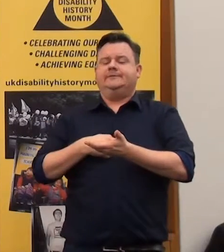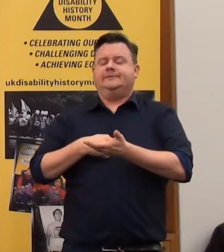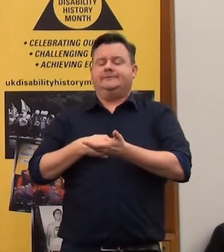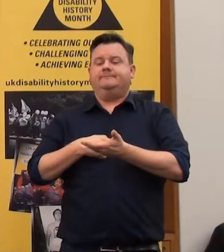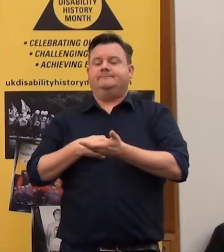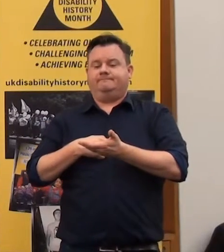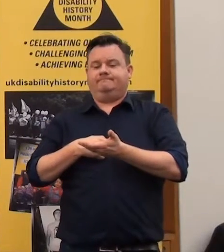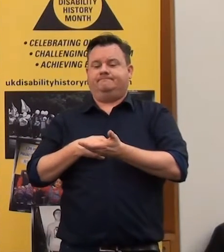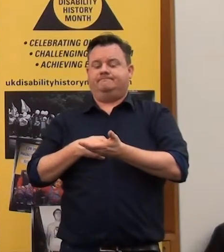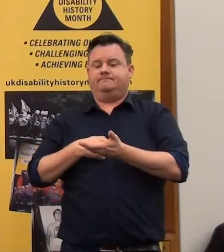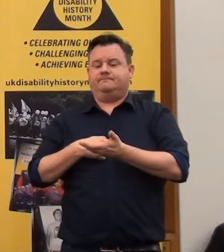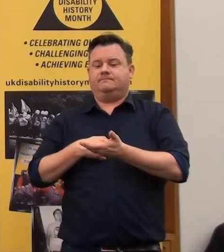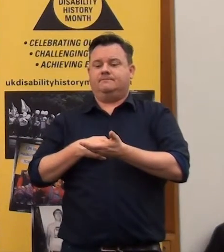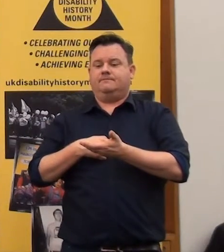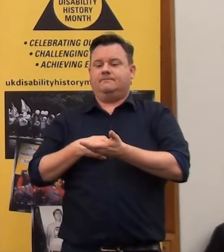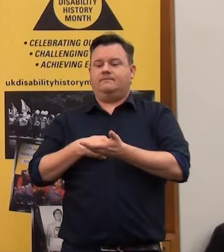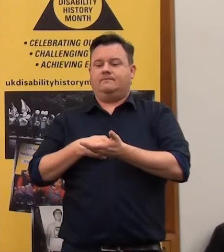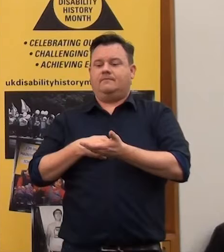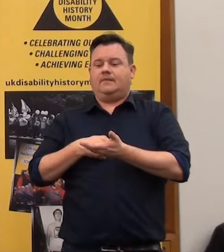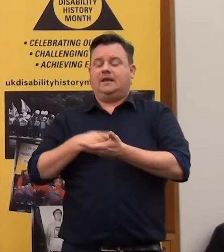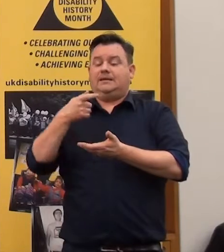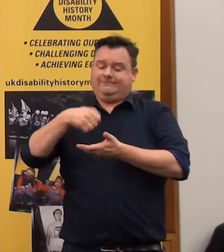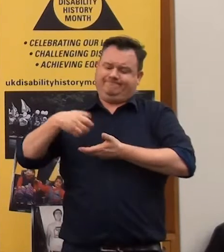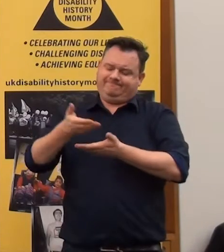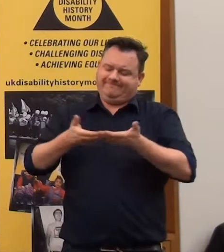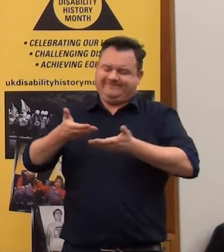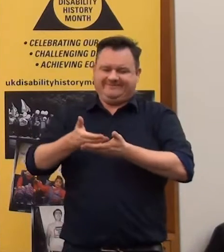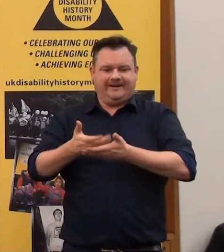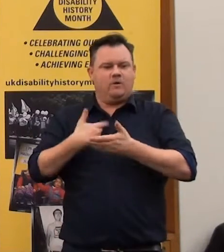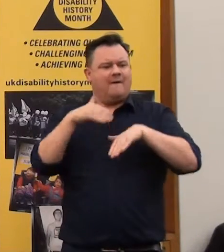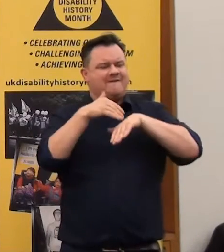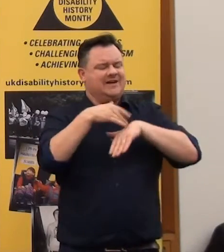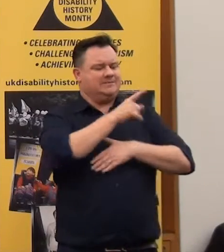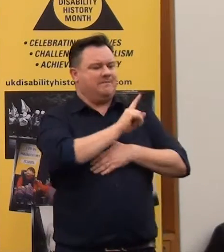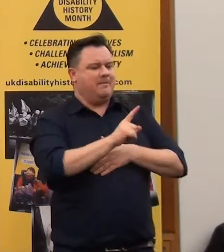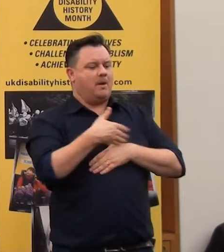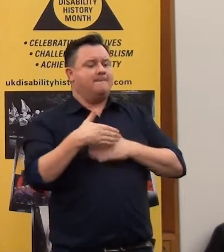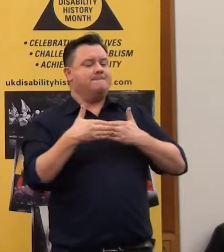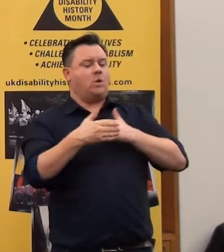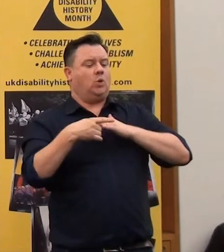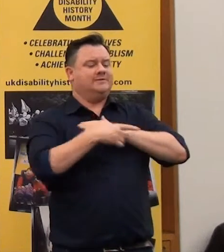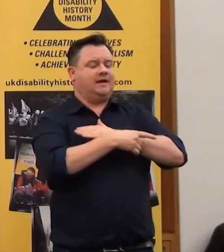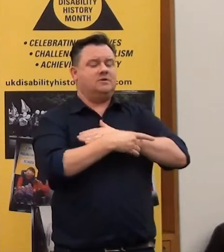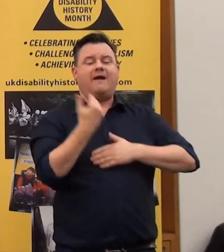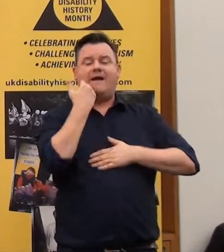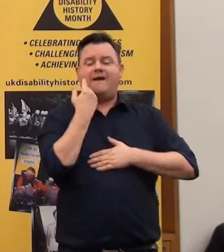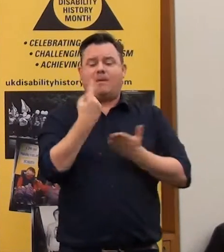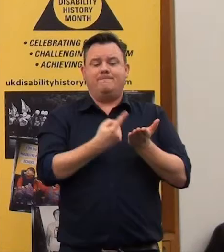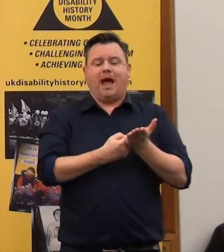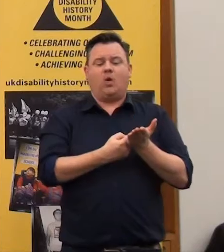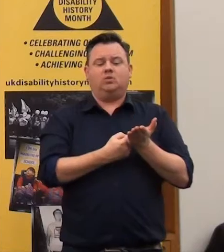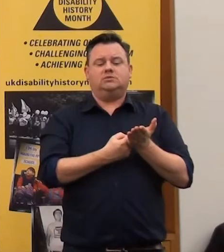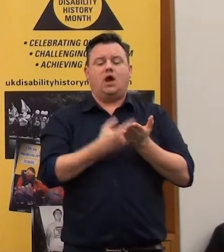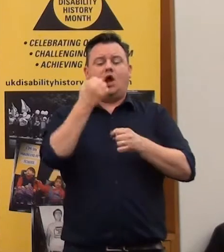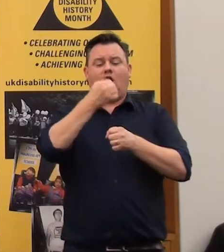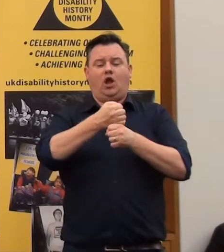much. Basically it's unloading people with more debt. So it still, it still means that for every pound that the